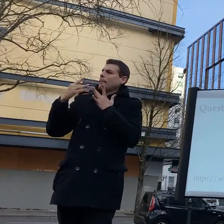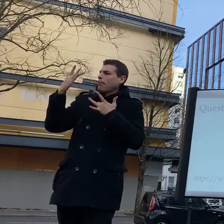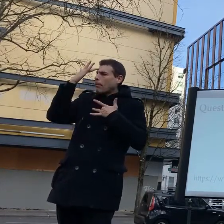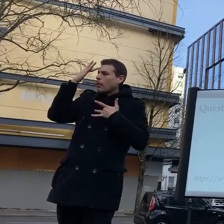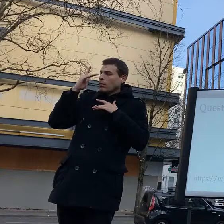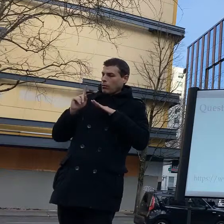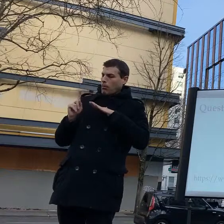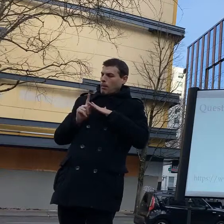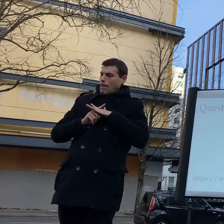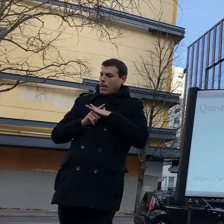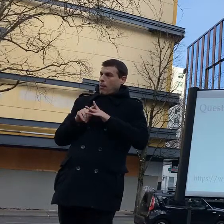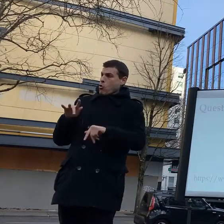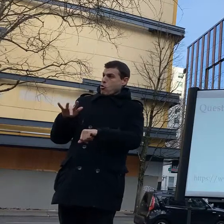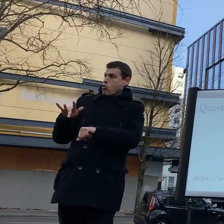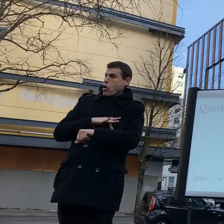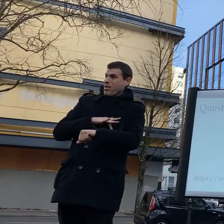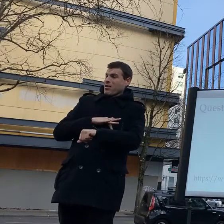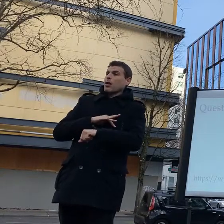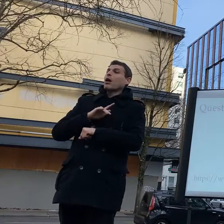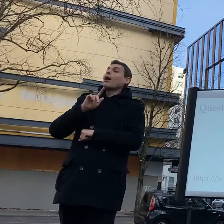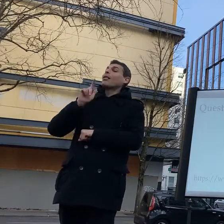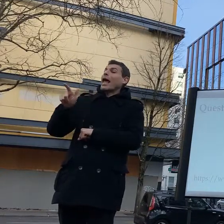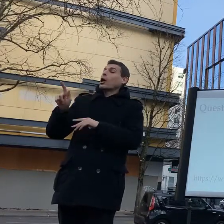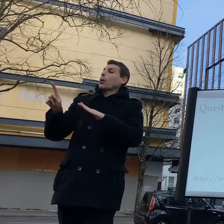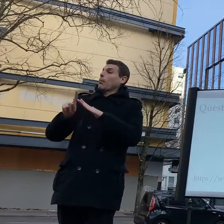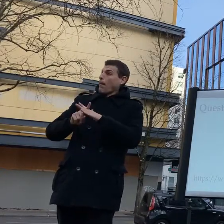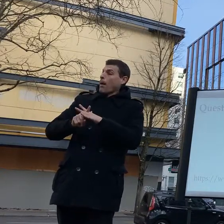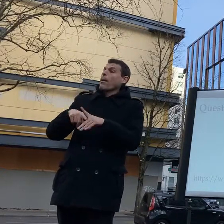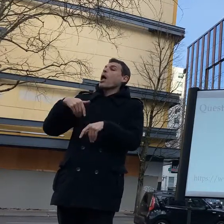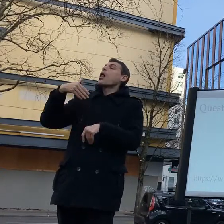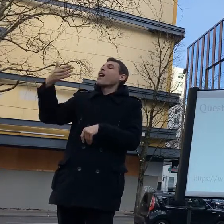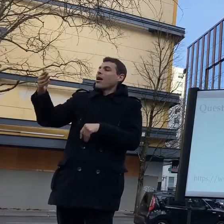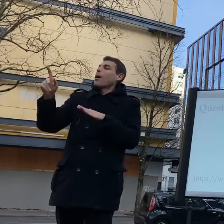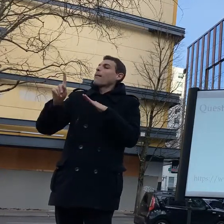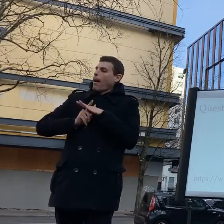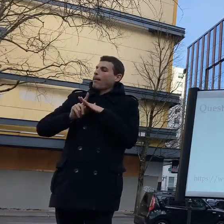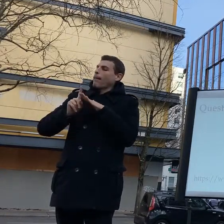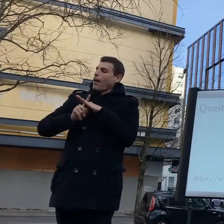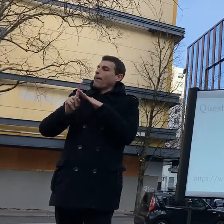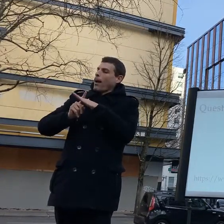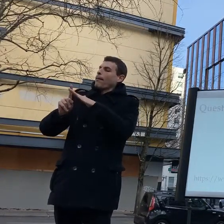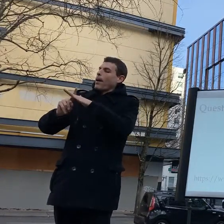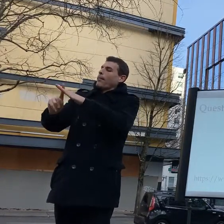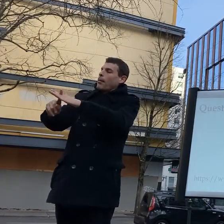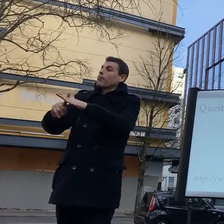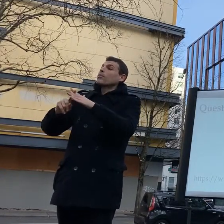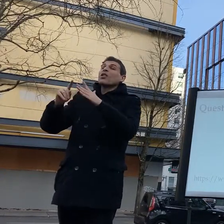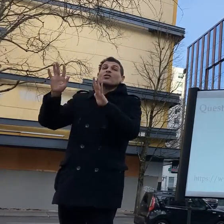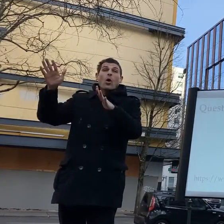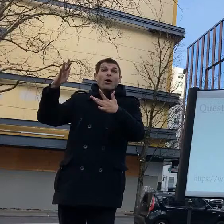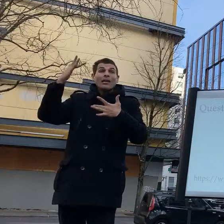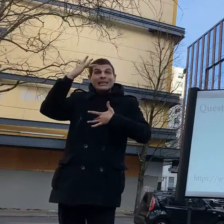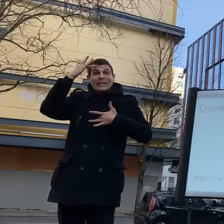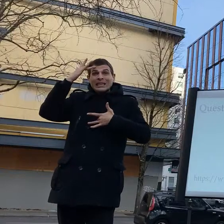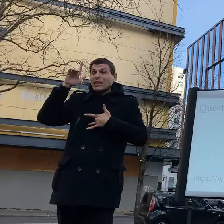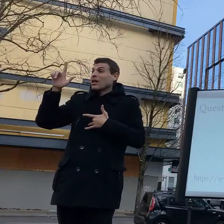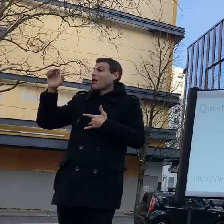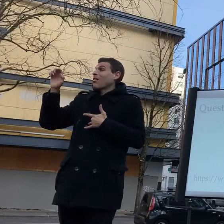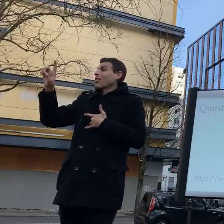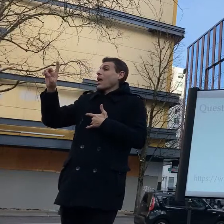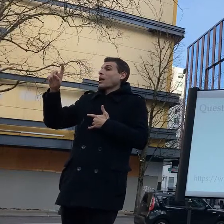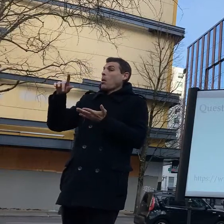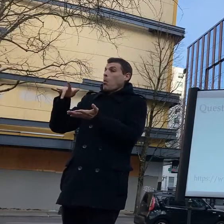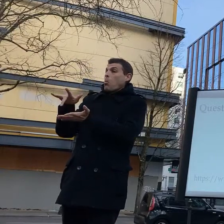have read is that there's an increased risk of cancer in those particular organs